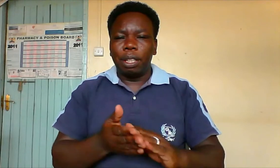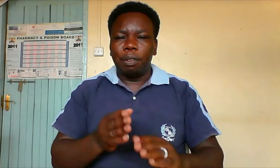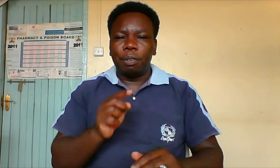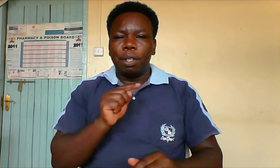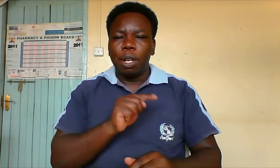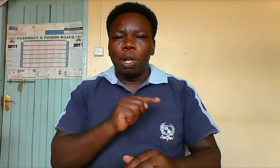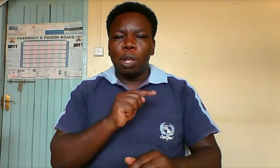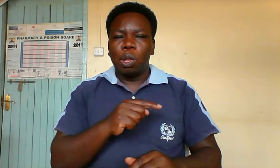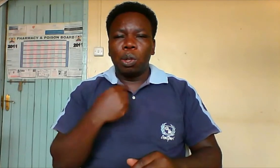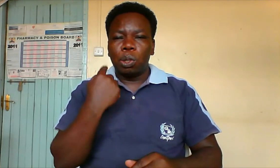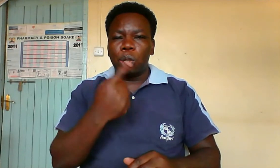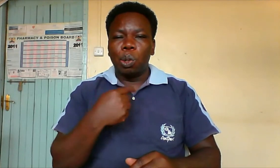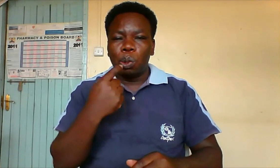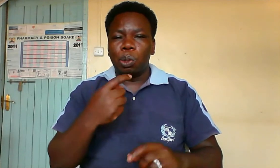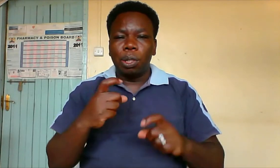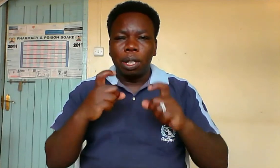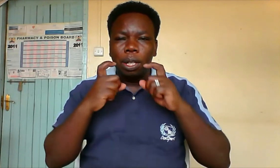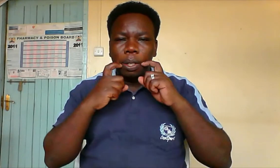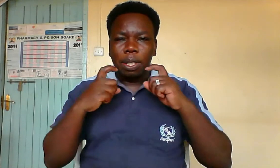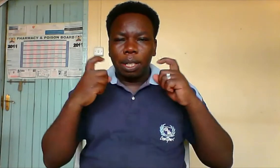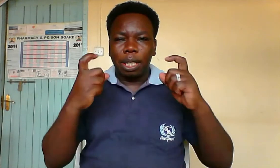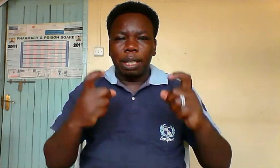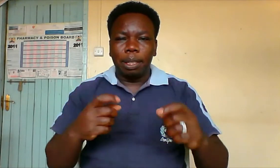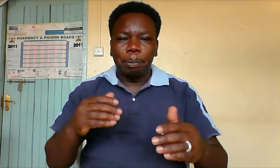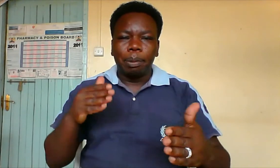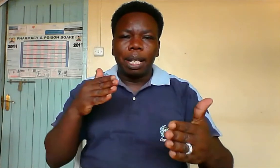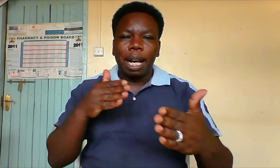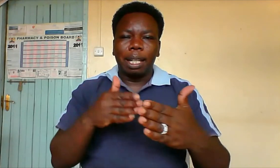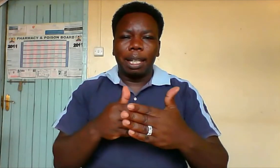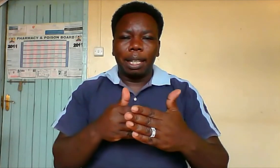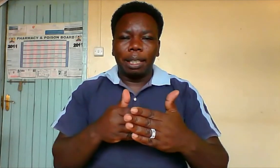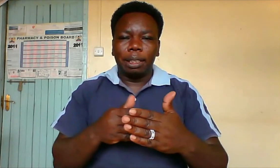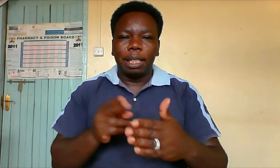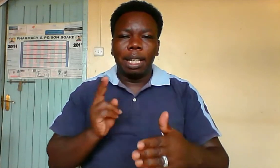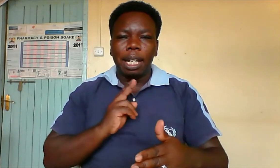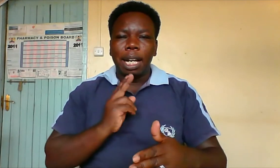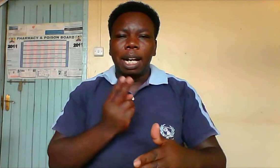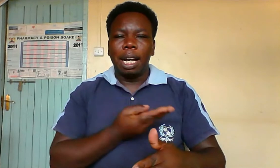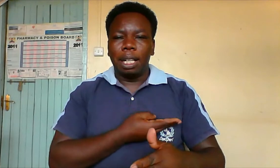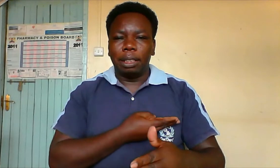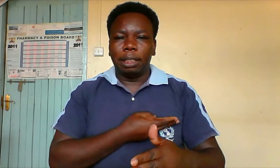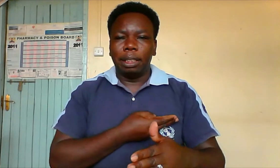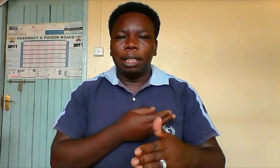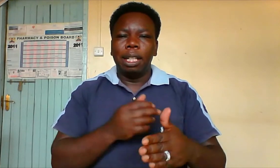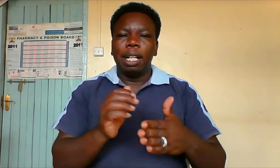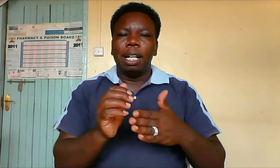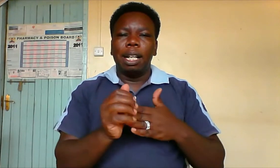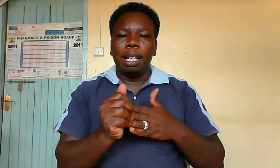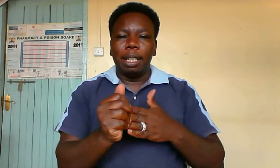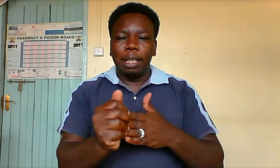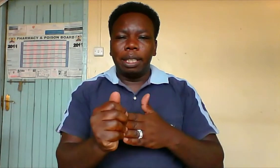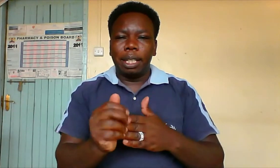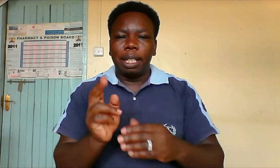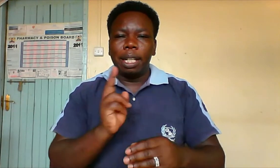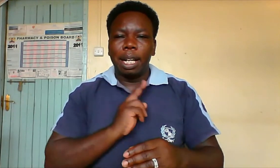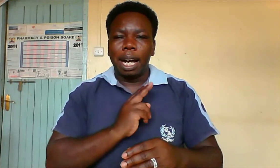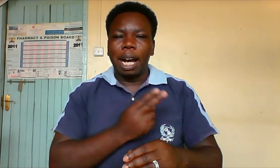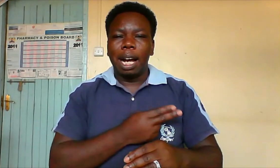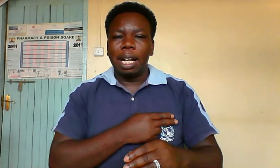those who sin to us lead us